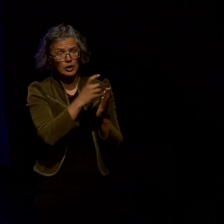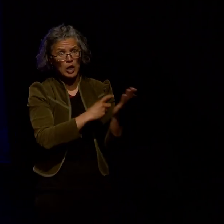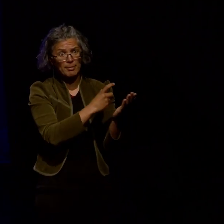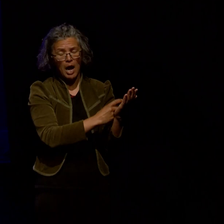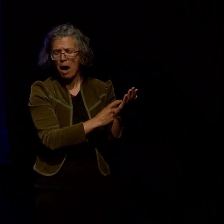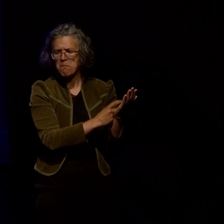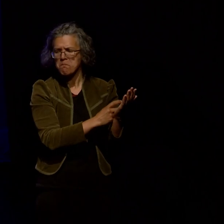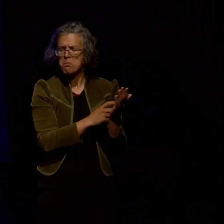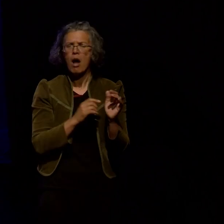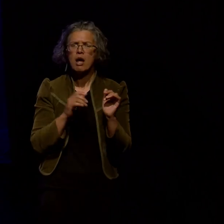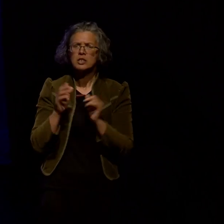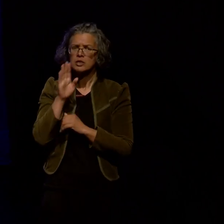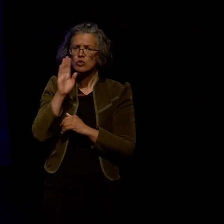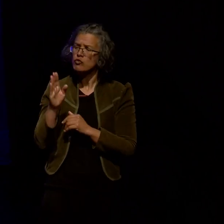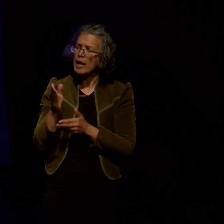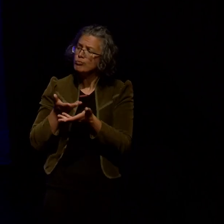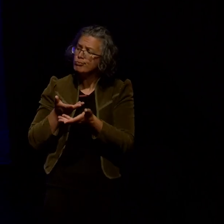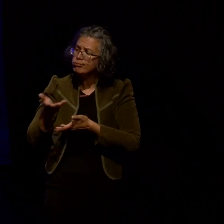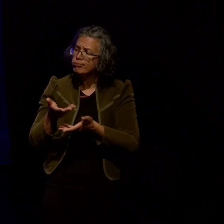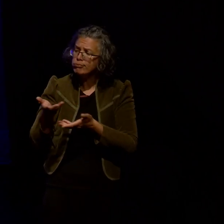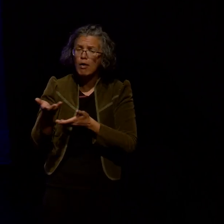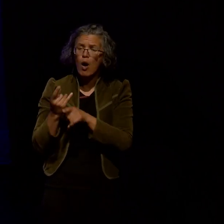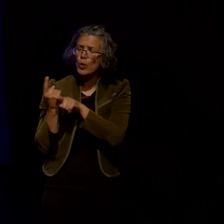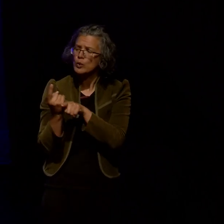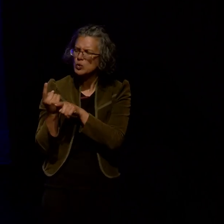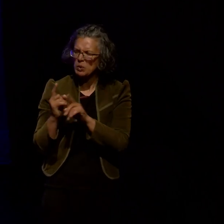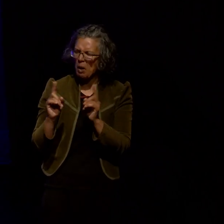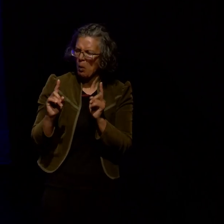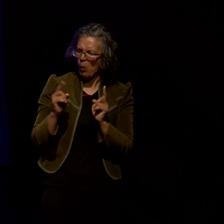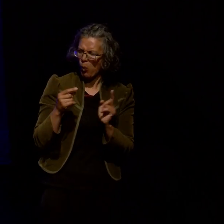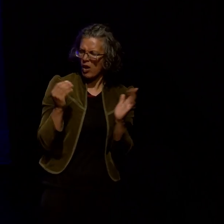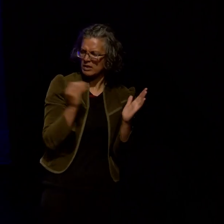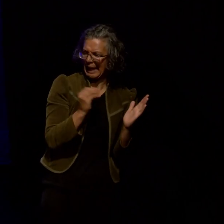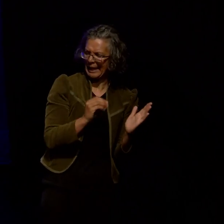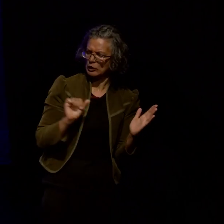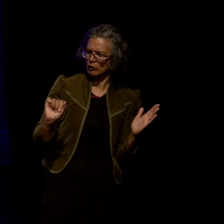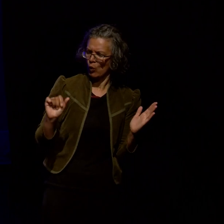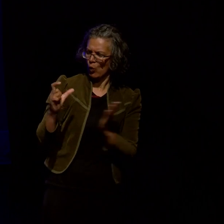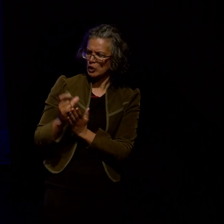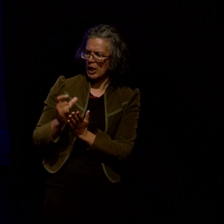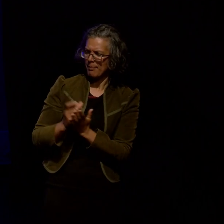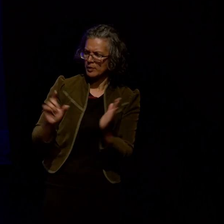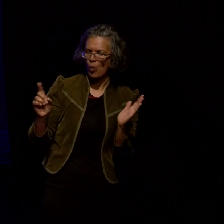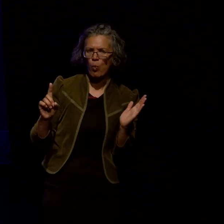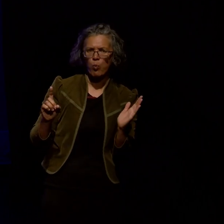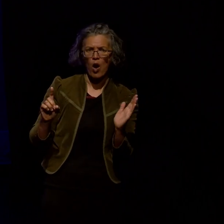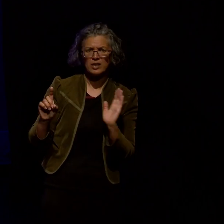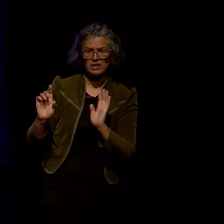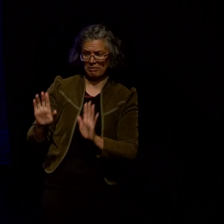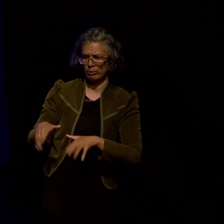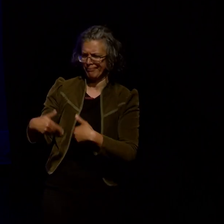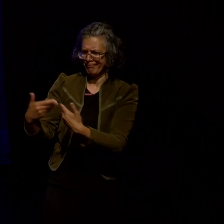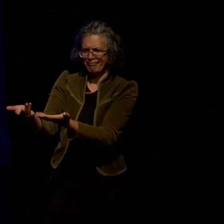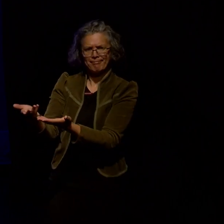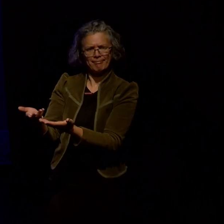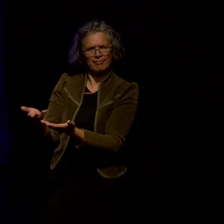had a conversation and we talked about the sorts of things that were in there and I encouraged them just to set tone in whatever